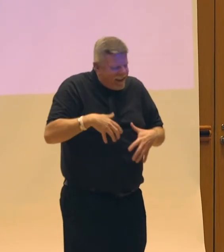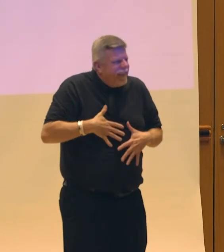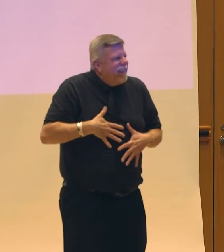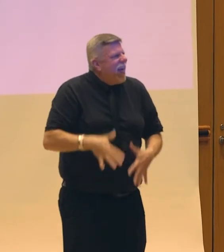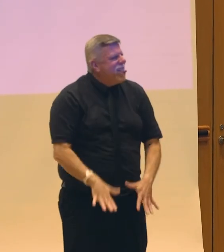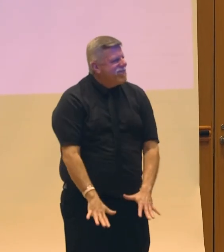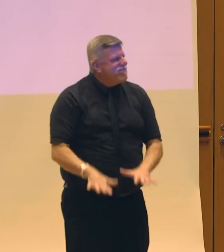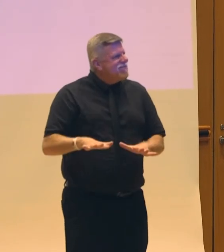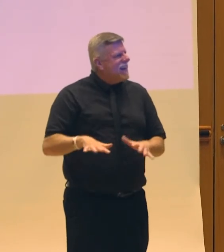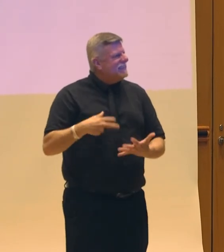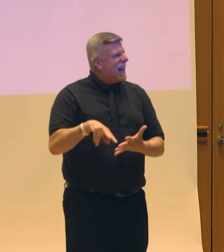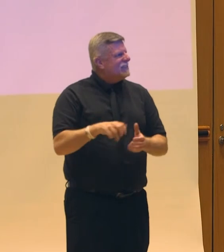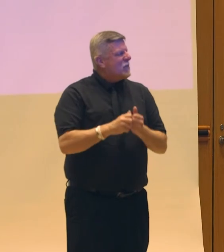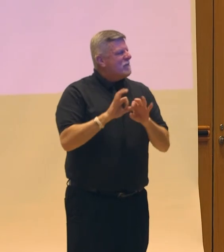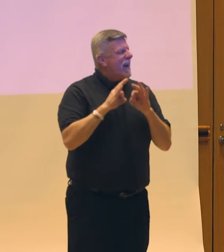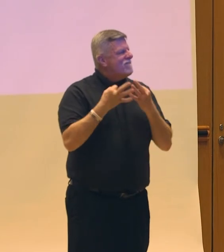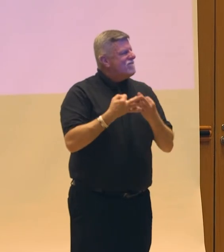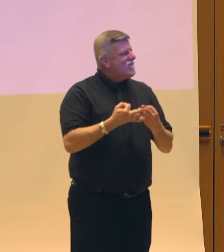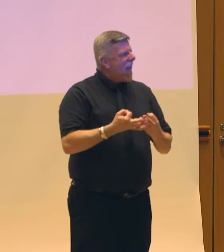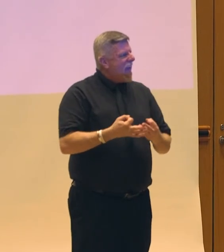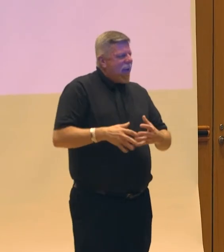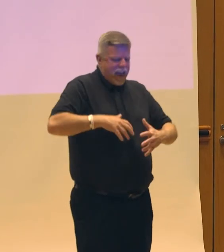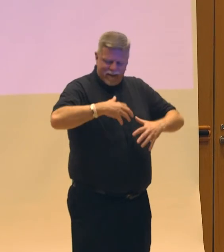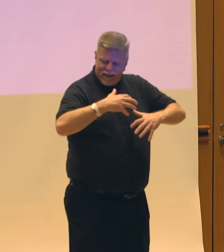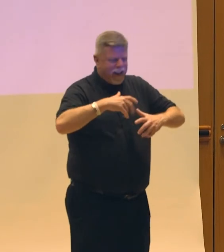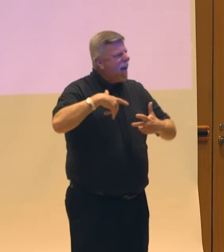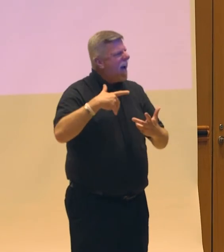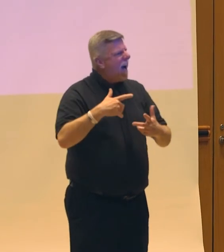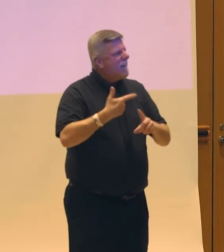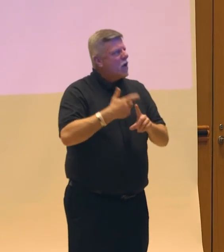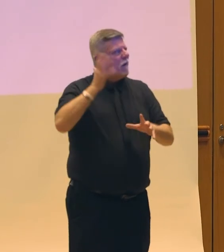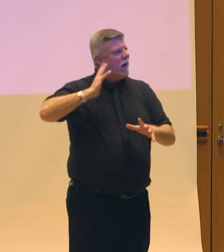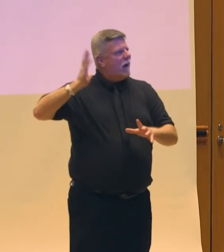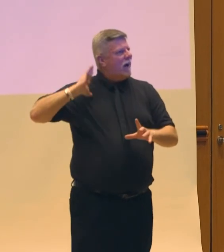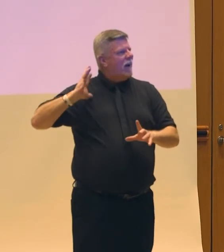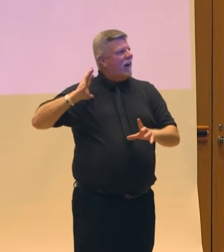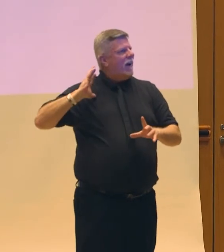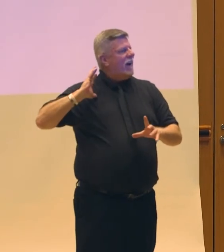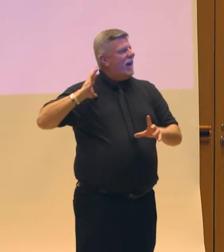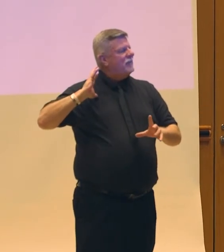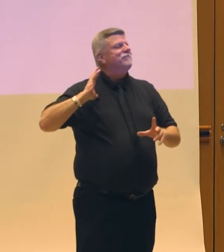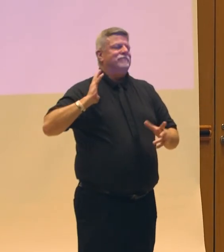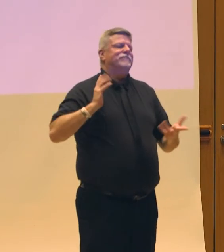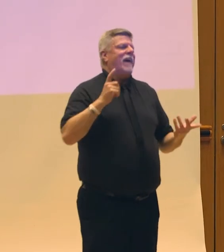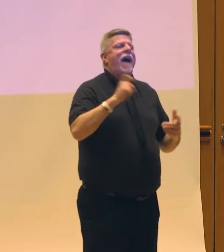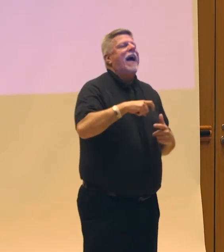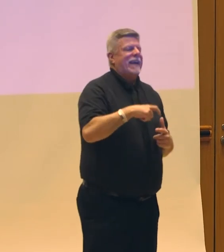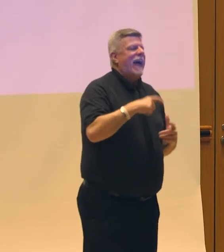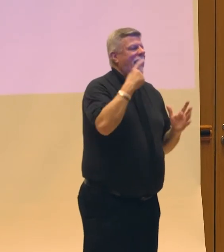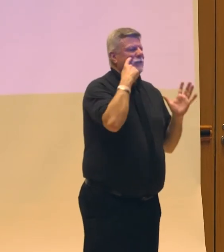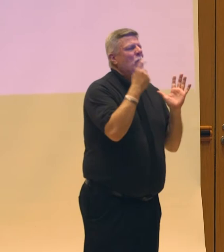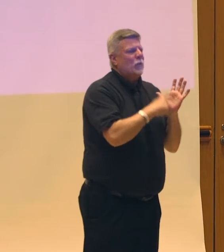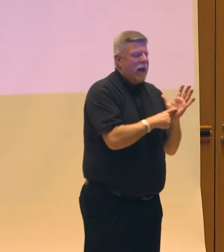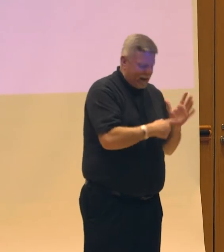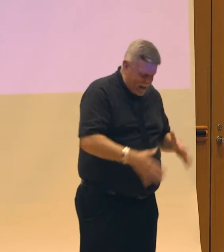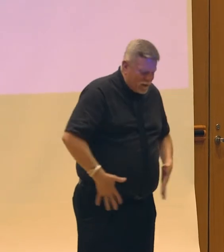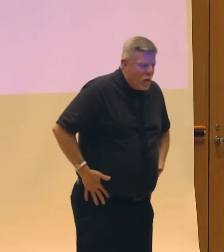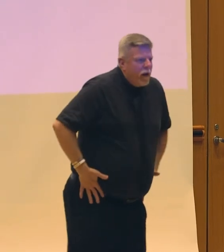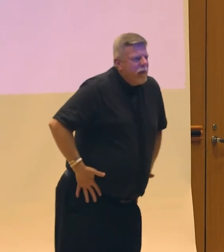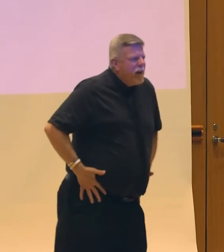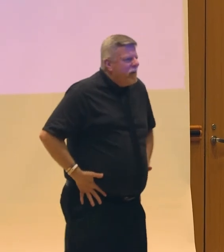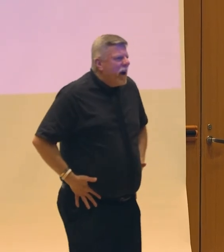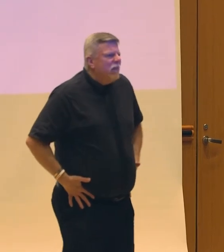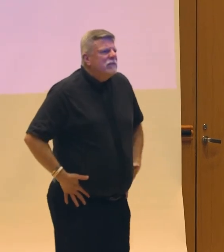dancing with my family. So at a certain point, I had to acknowledge the way my pelvis was moving and the